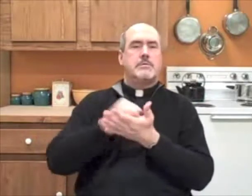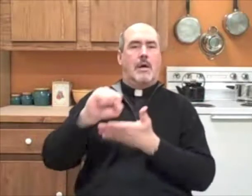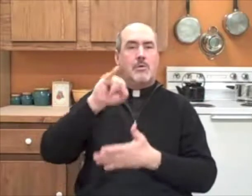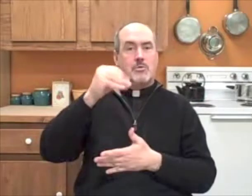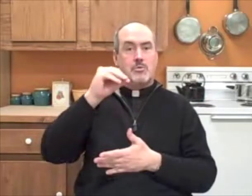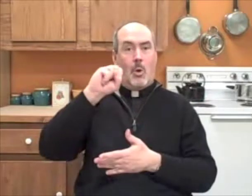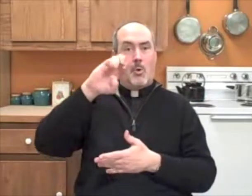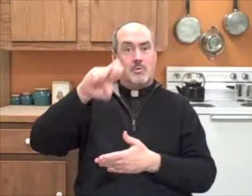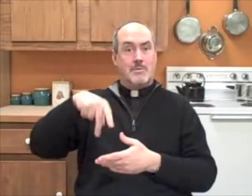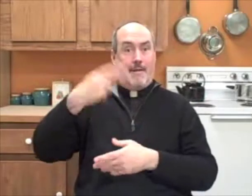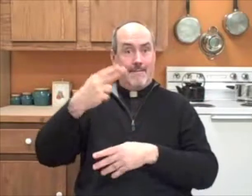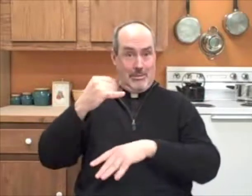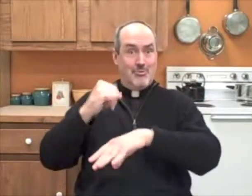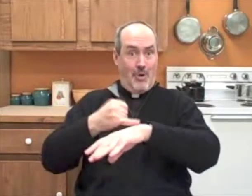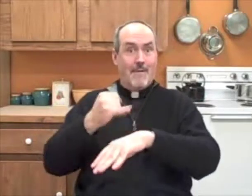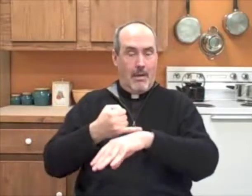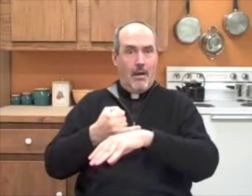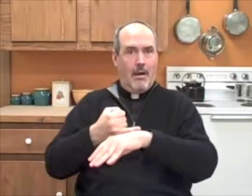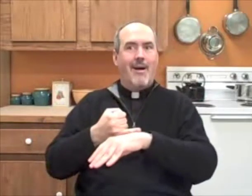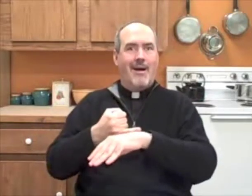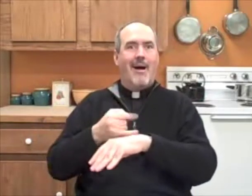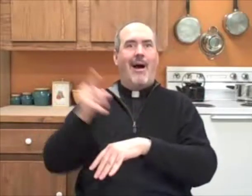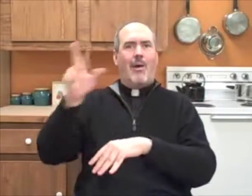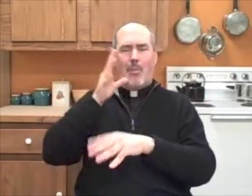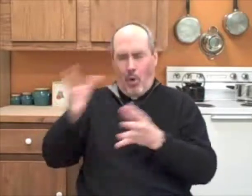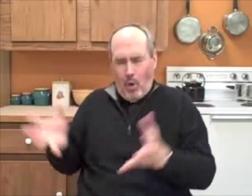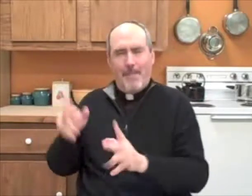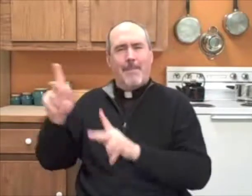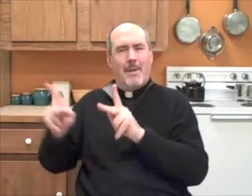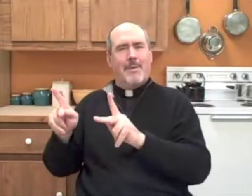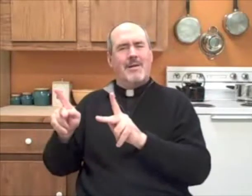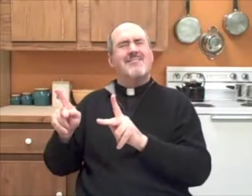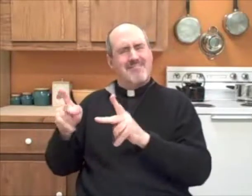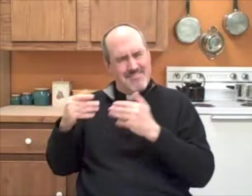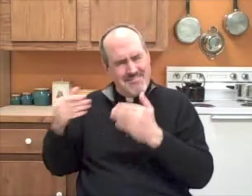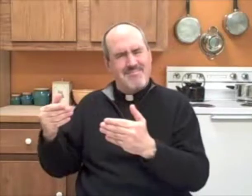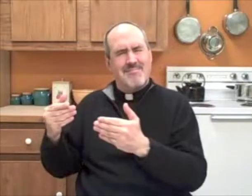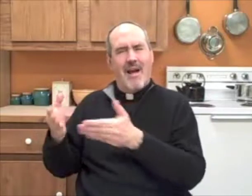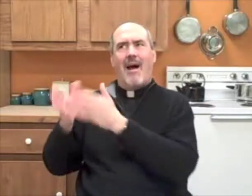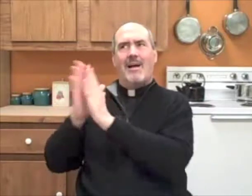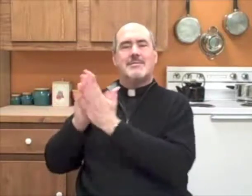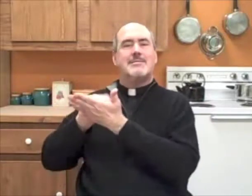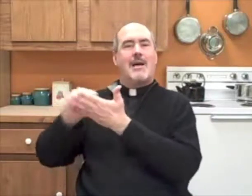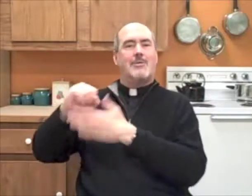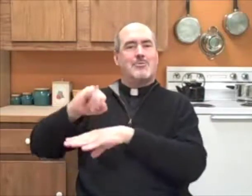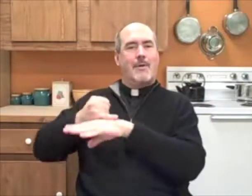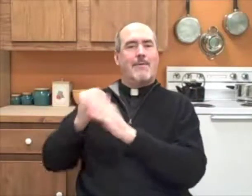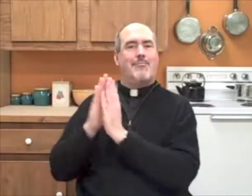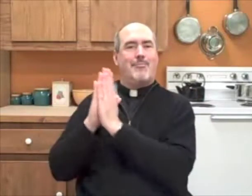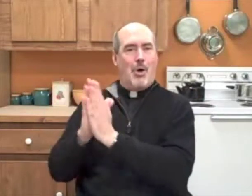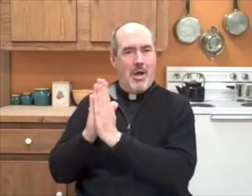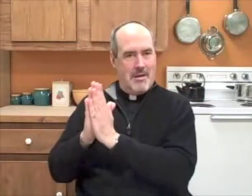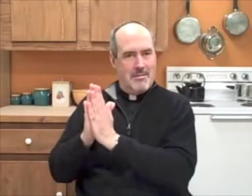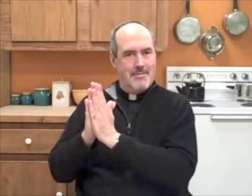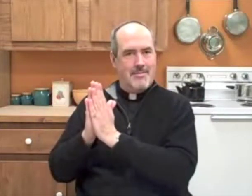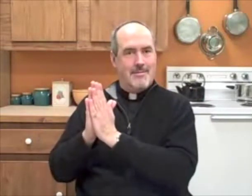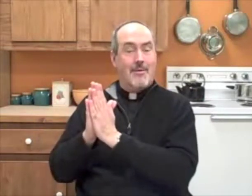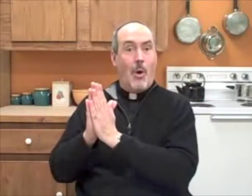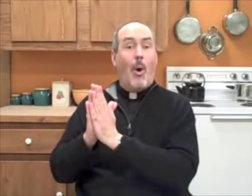And because brother André loved Saint Joseph so much, he would encourage people to pray, and ask Saint Joseph to pray for